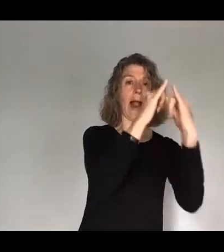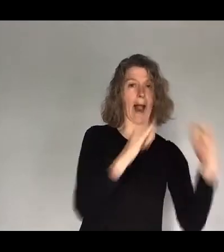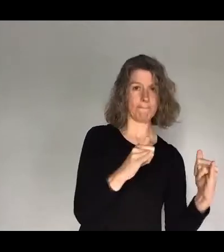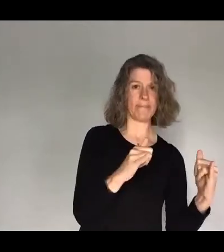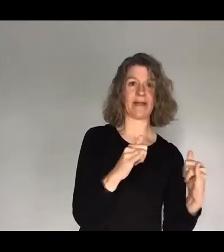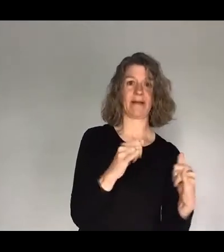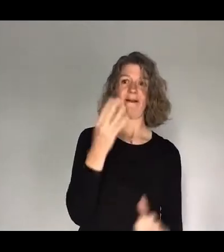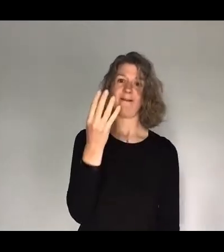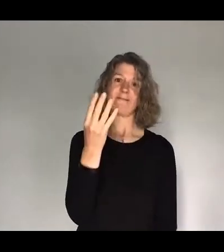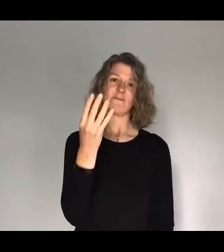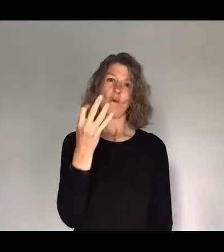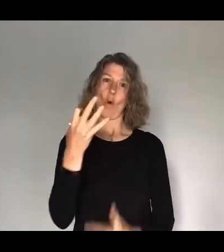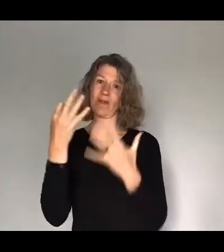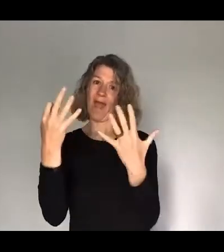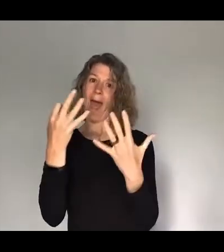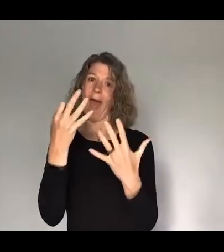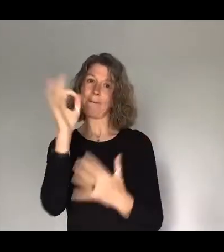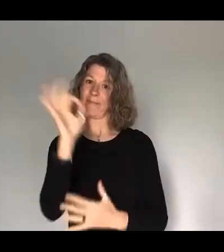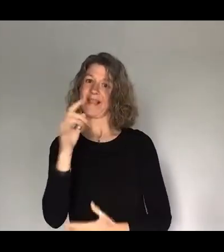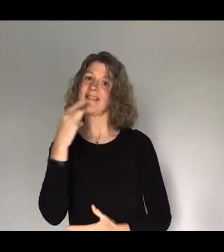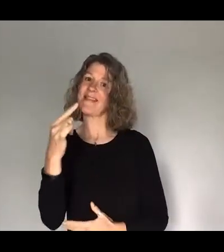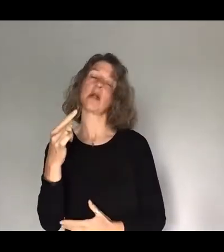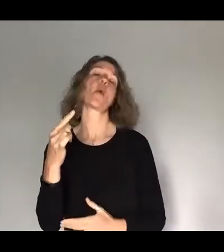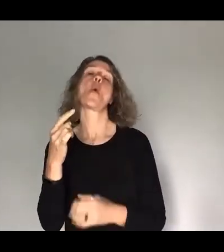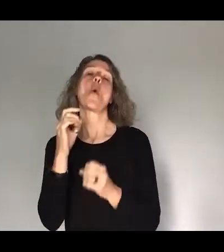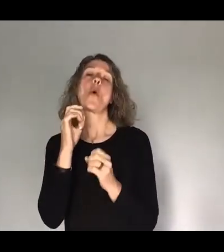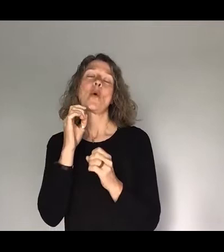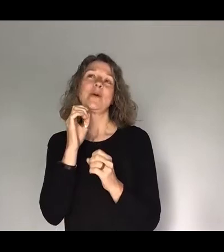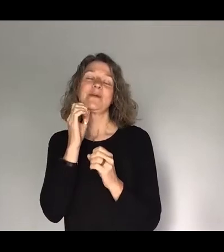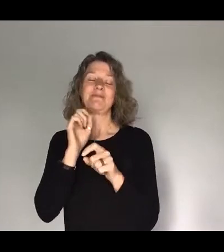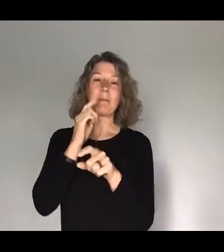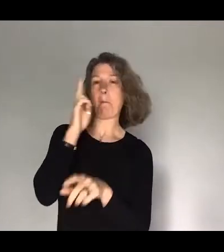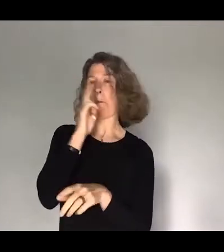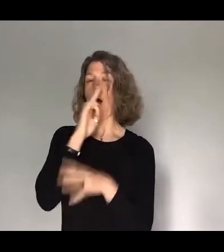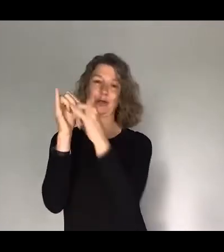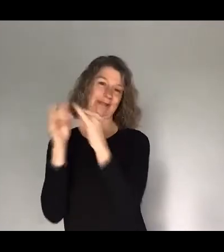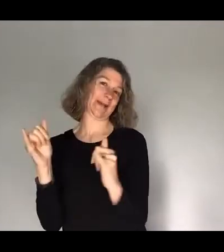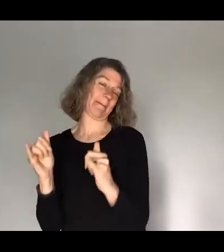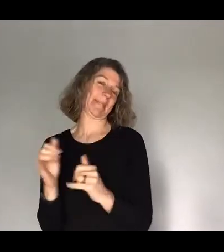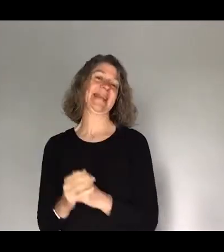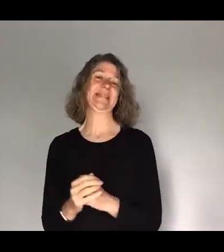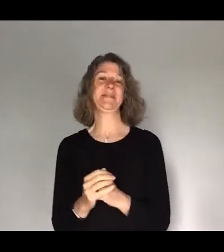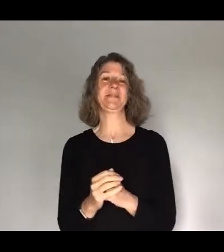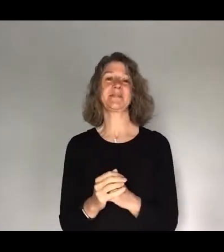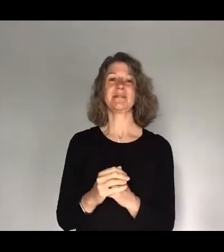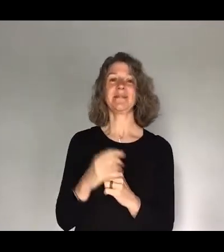glamper. Are you? Sorry, I don't mean to say it like that. I wish I, like in my head, I'm a real camper.